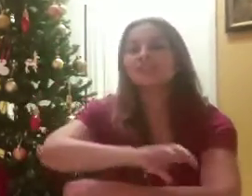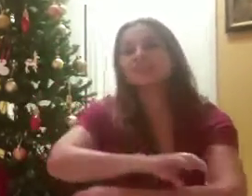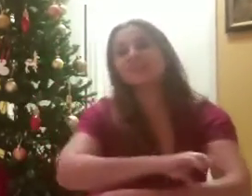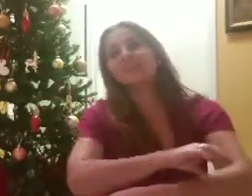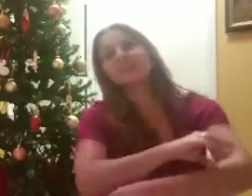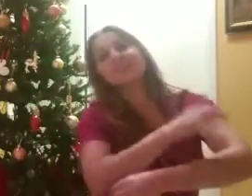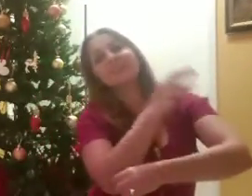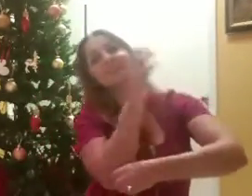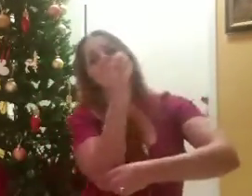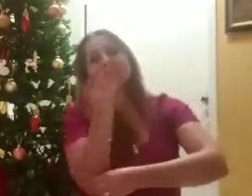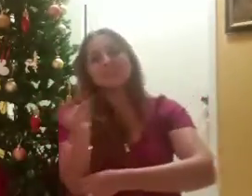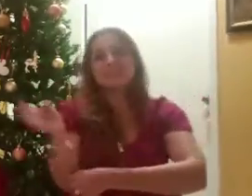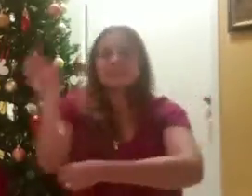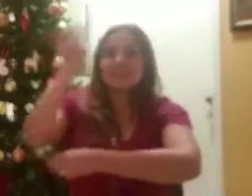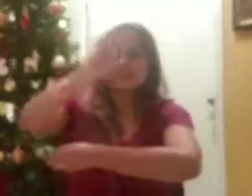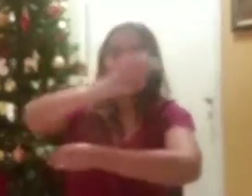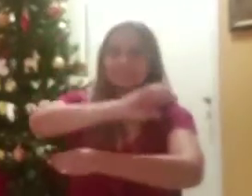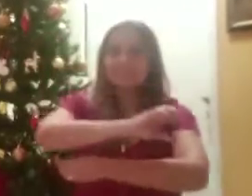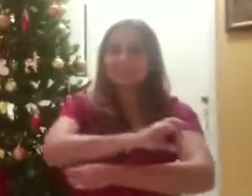Noel